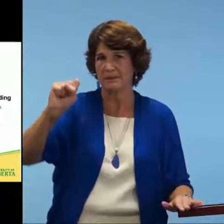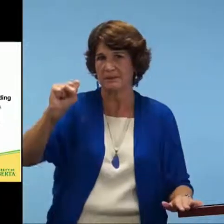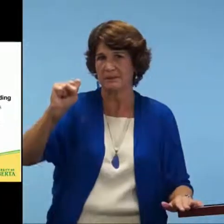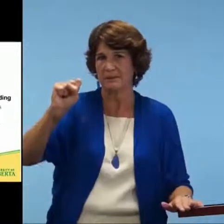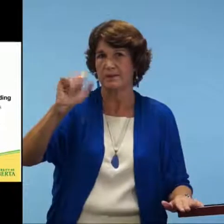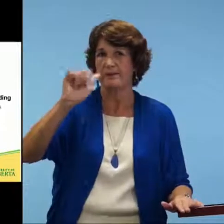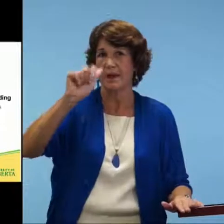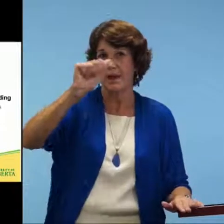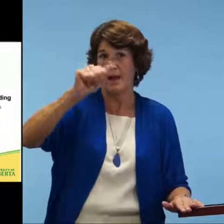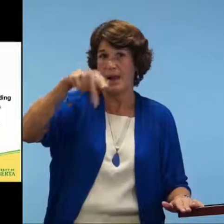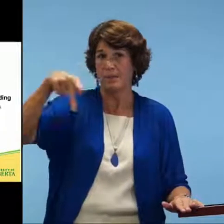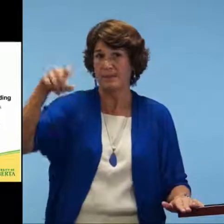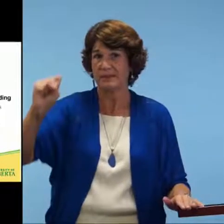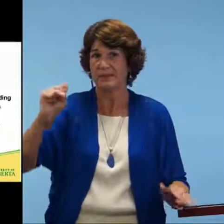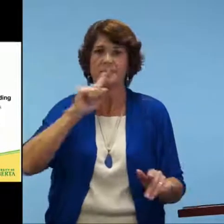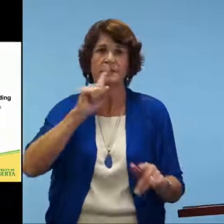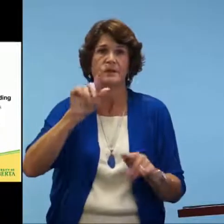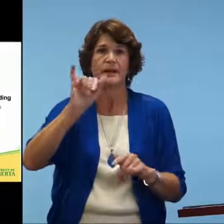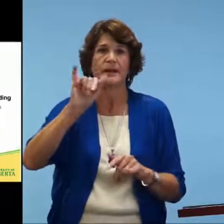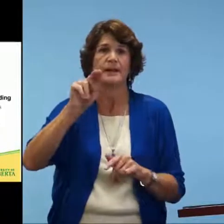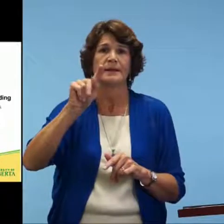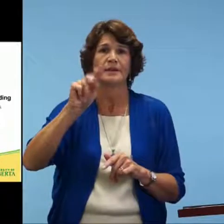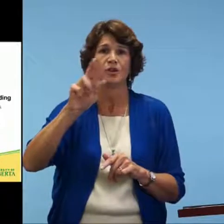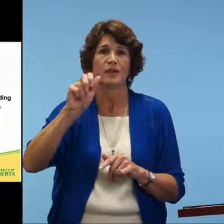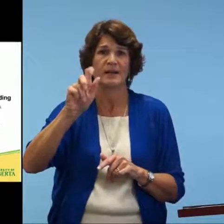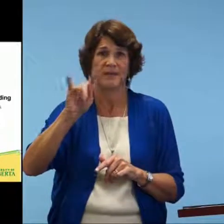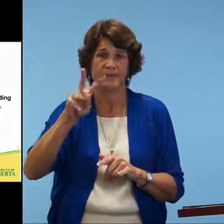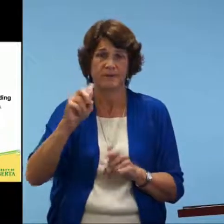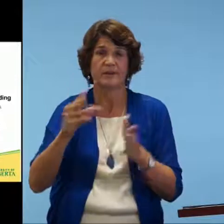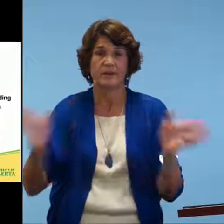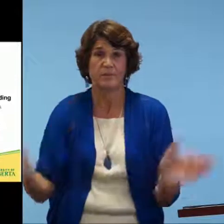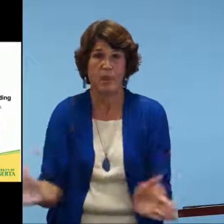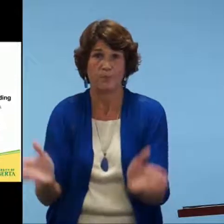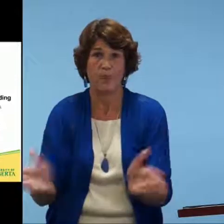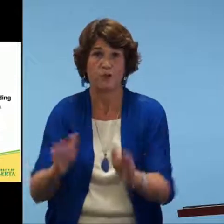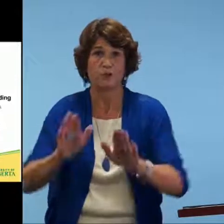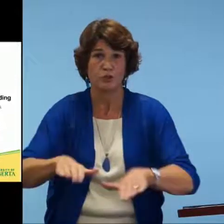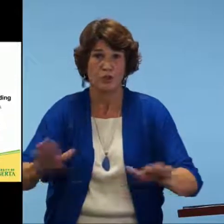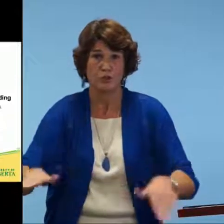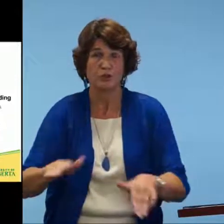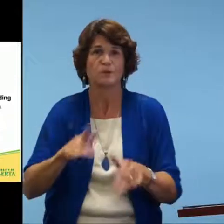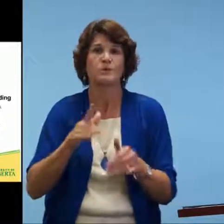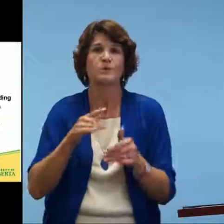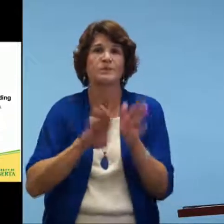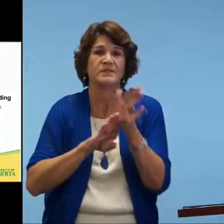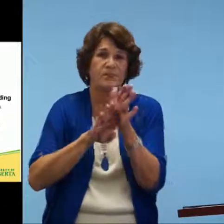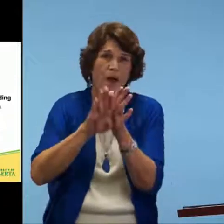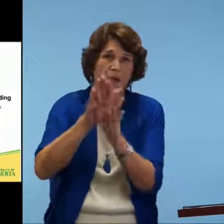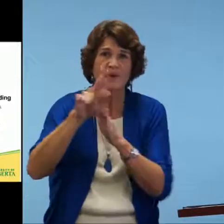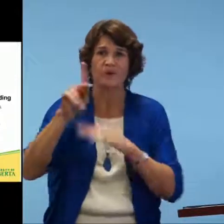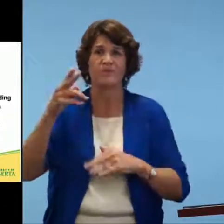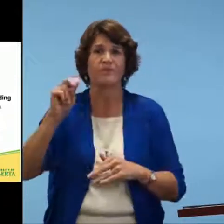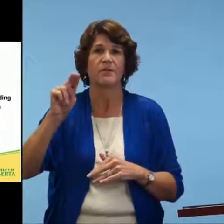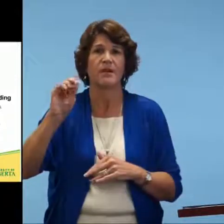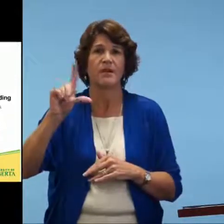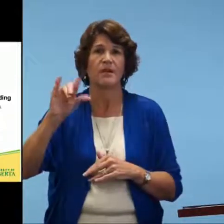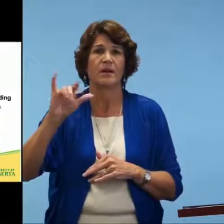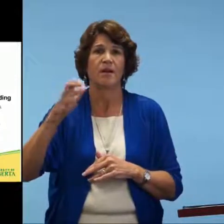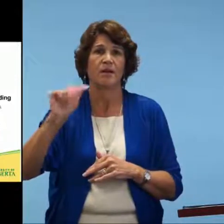design various apps that we are developing. These apps are interactive and they promote children to develop their phonological